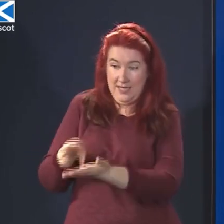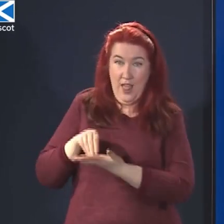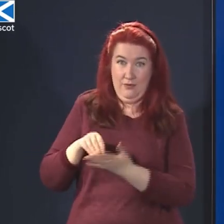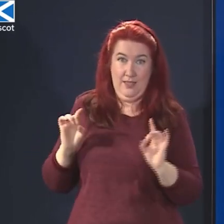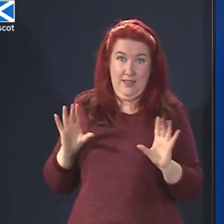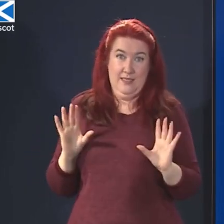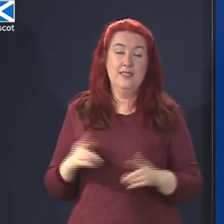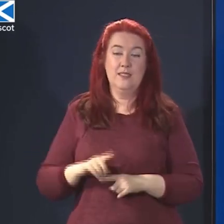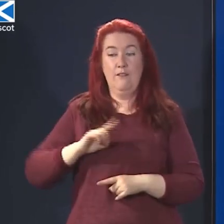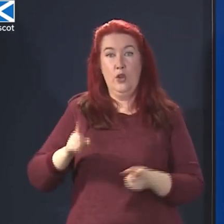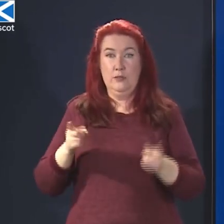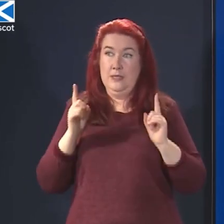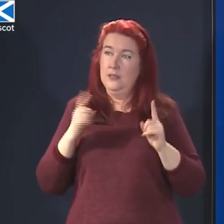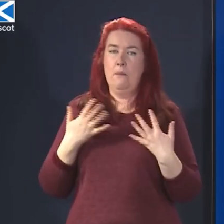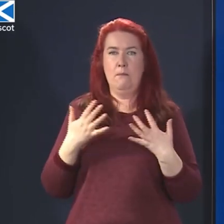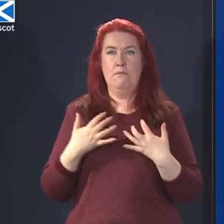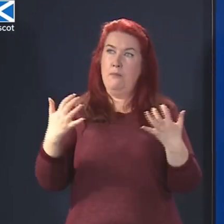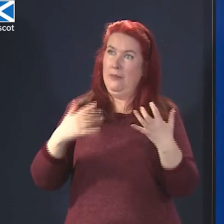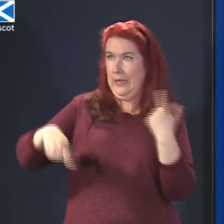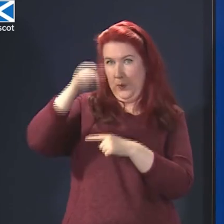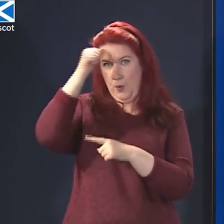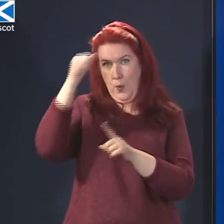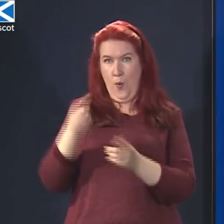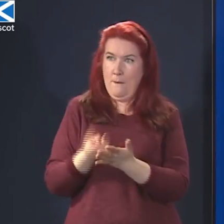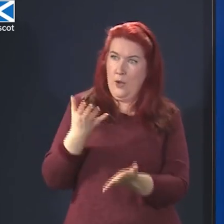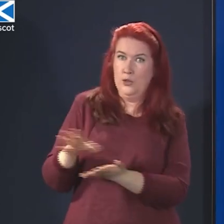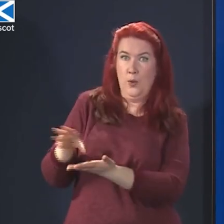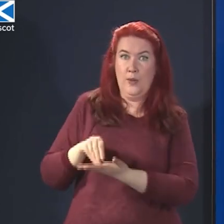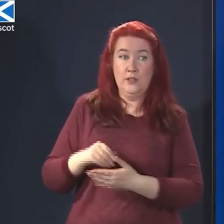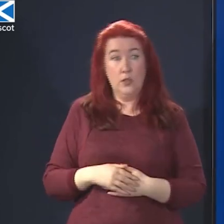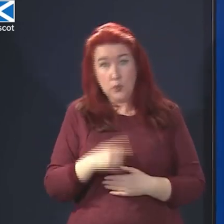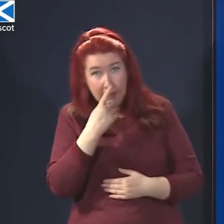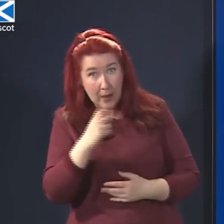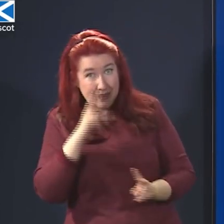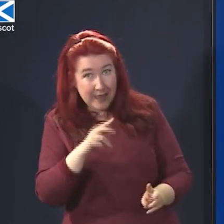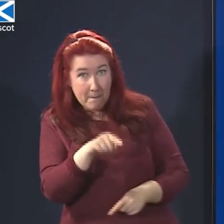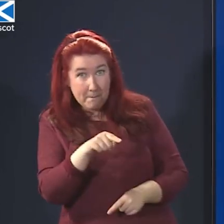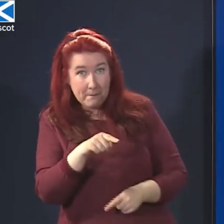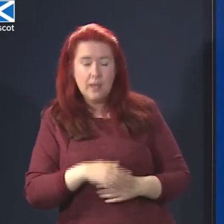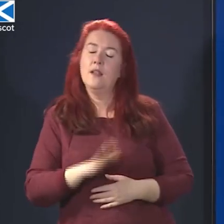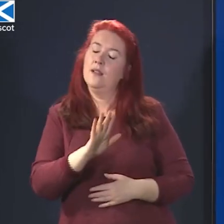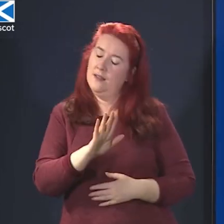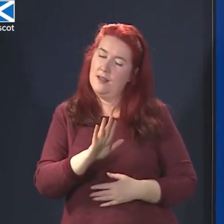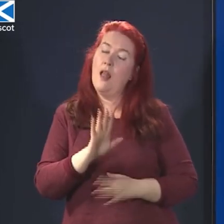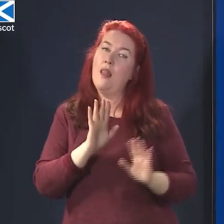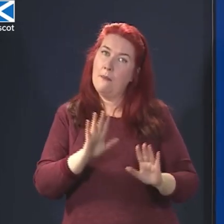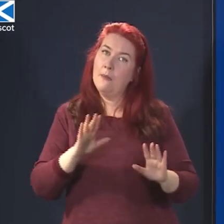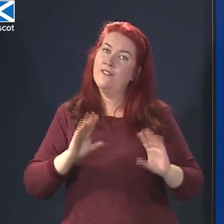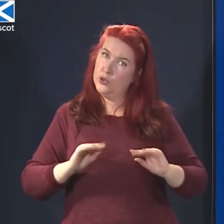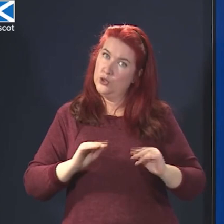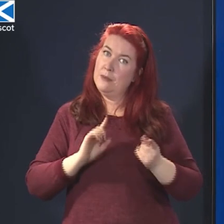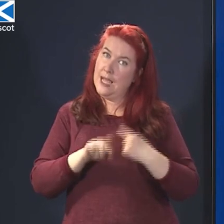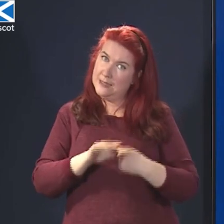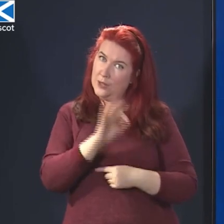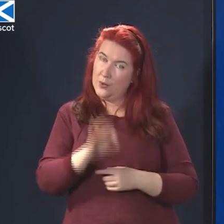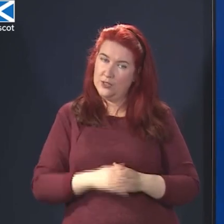other than my, you know, publicly known salary. But that said, well, you let me finish the question or the answer